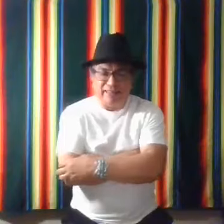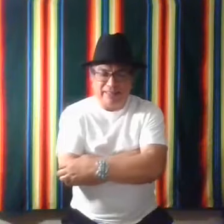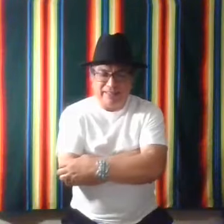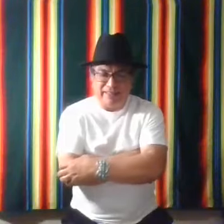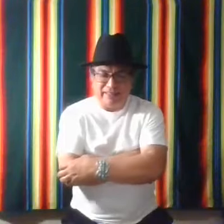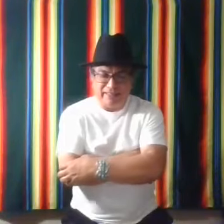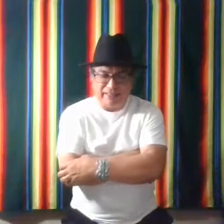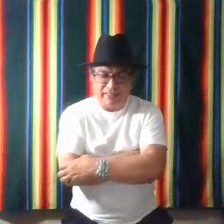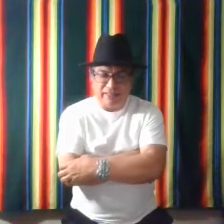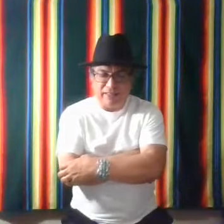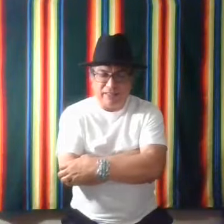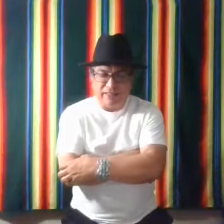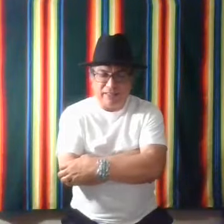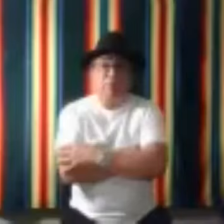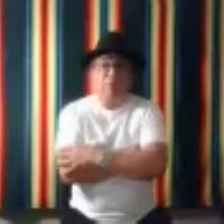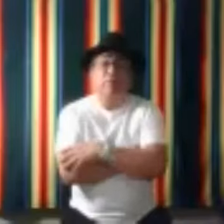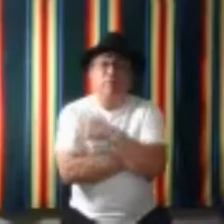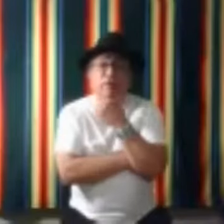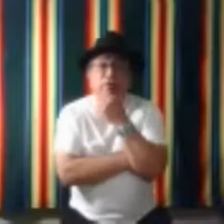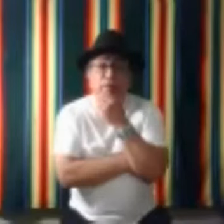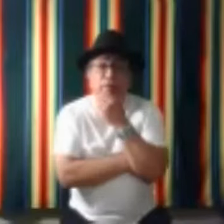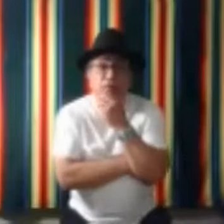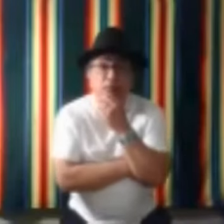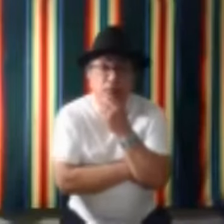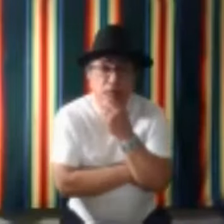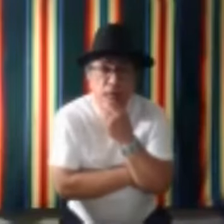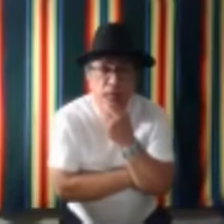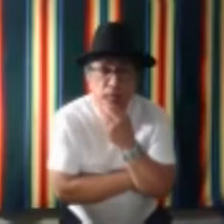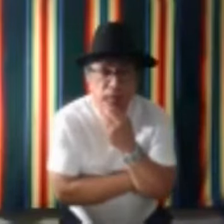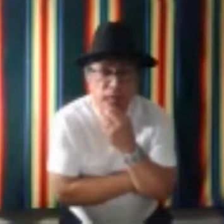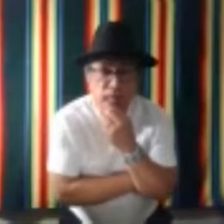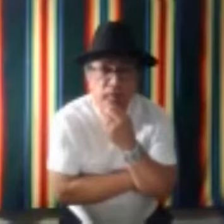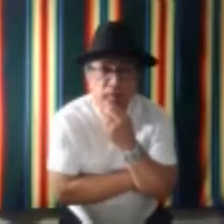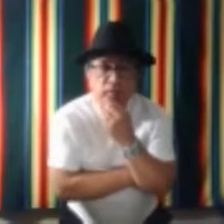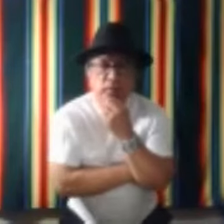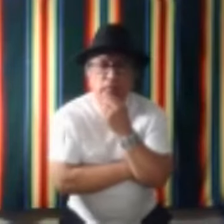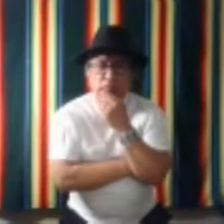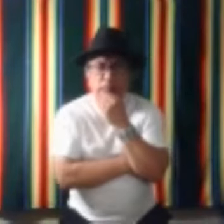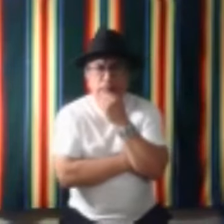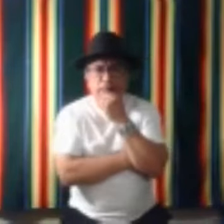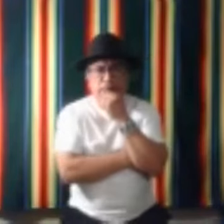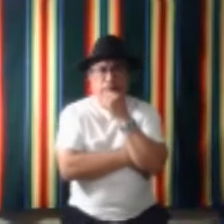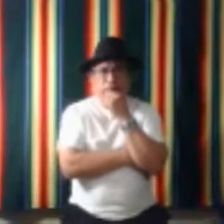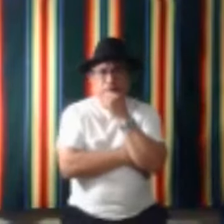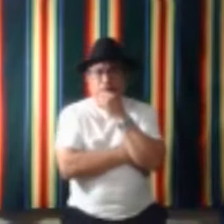yeah so like uh as far as example you could say like uh the birthday was in